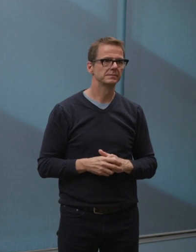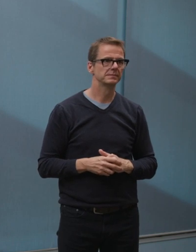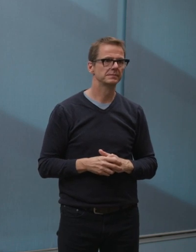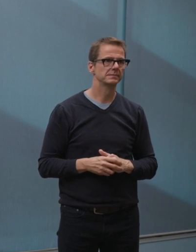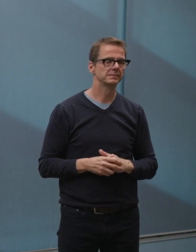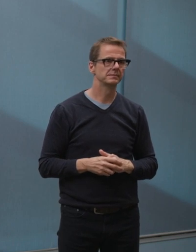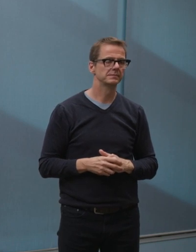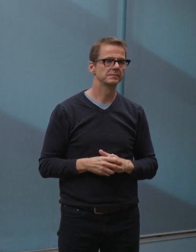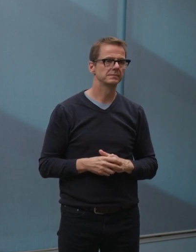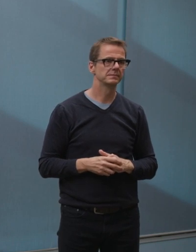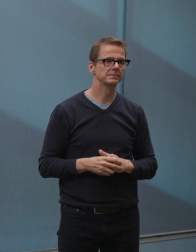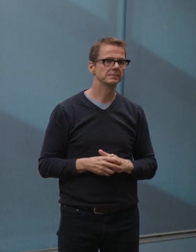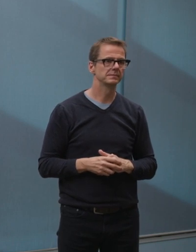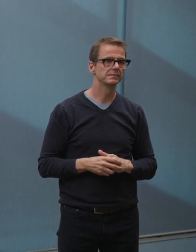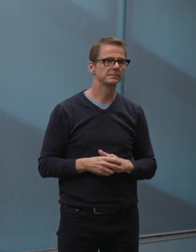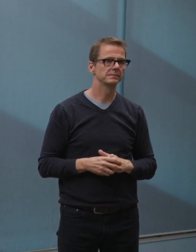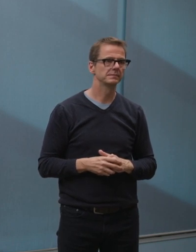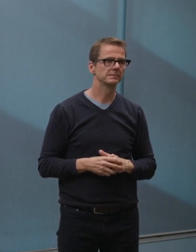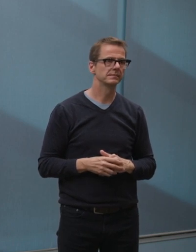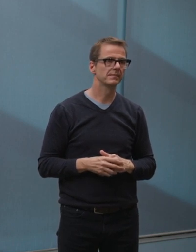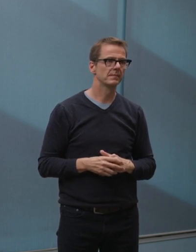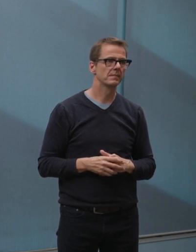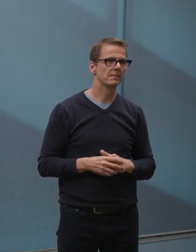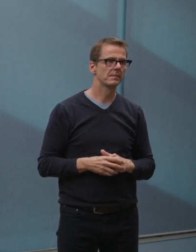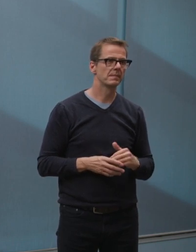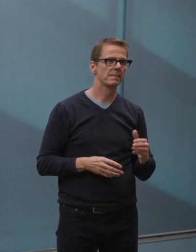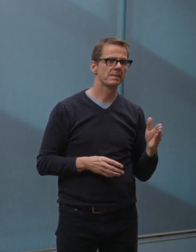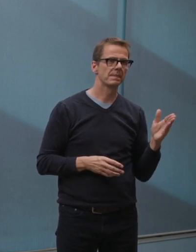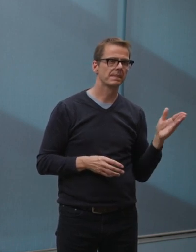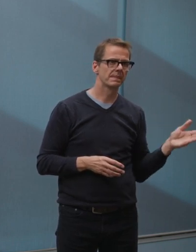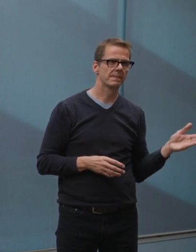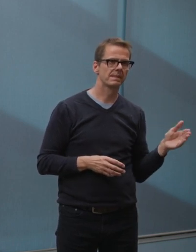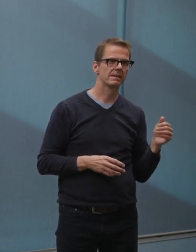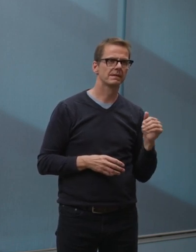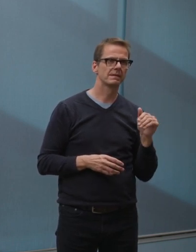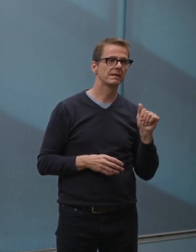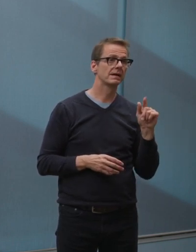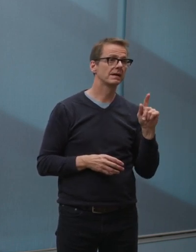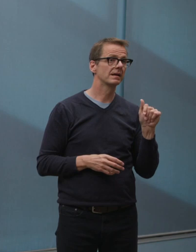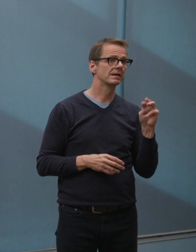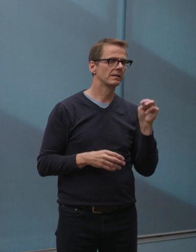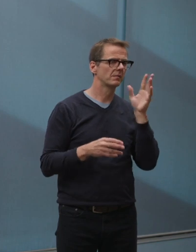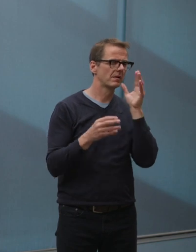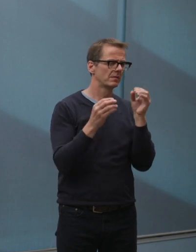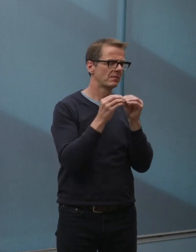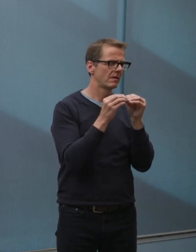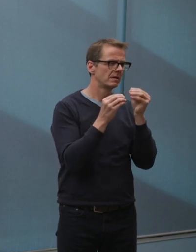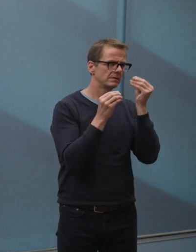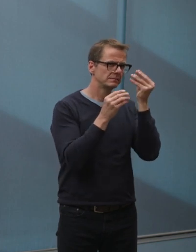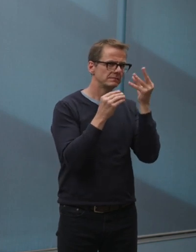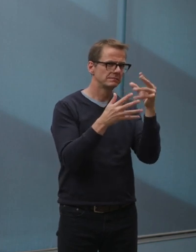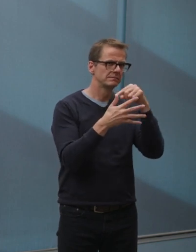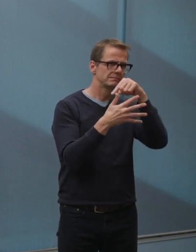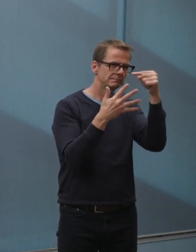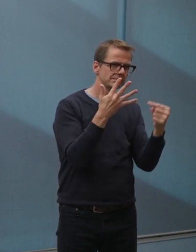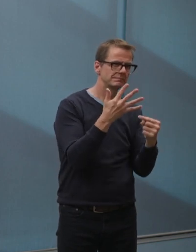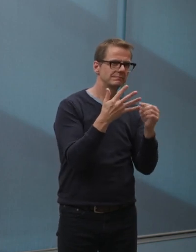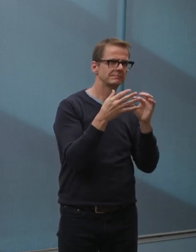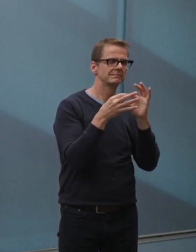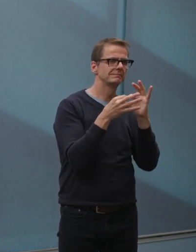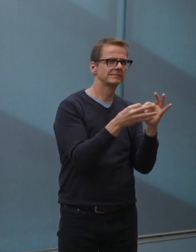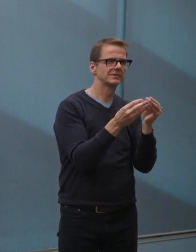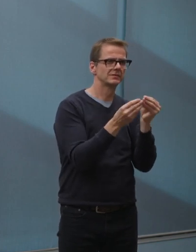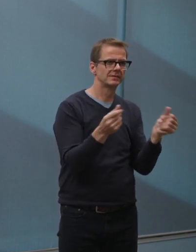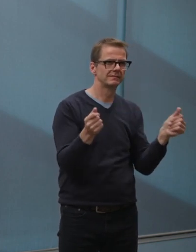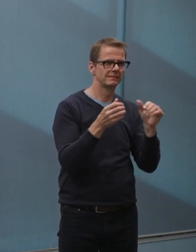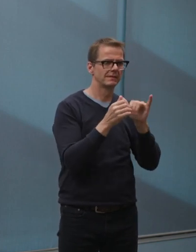And we will have an opportunity next week at a number of different council meetings if necessary to deal with this. But we did move